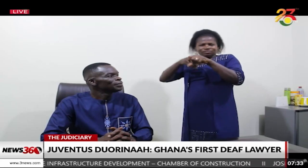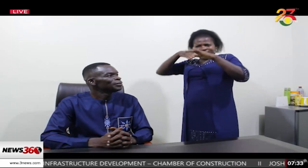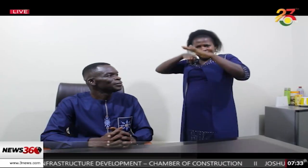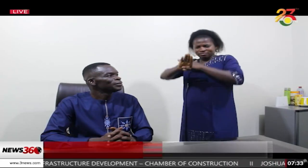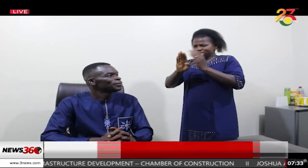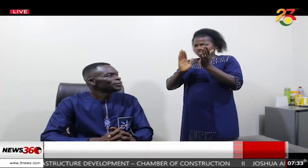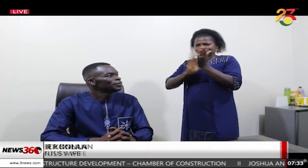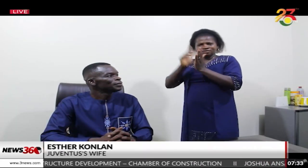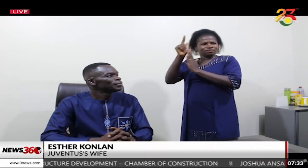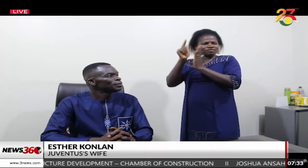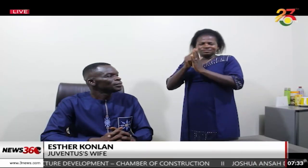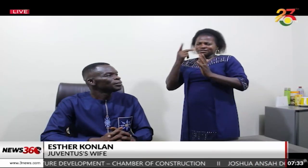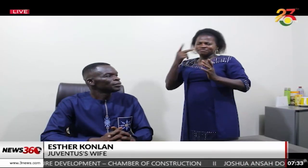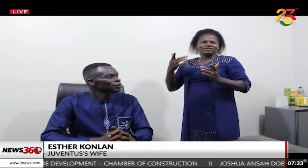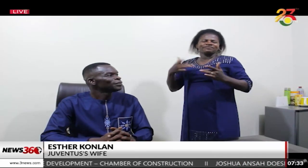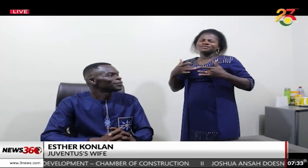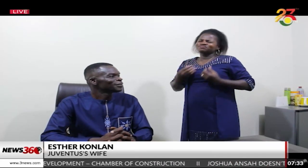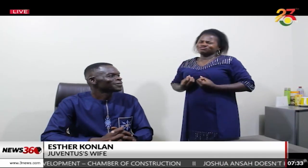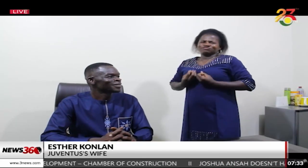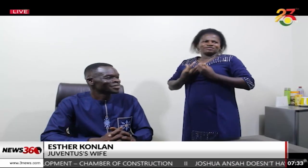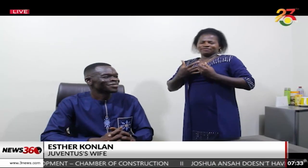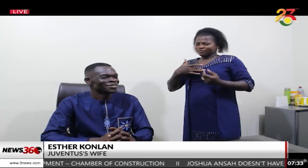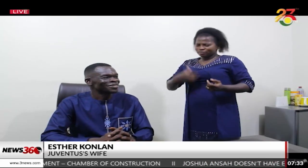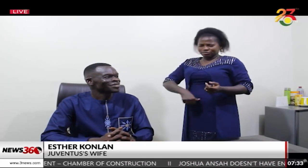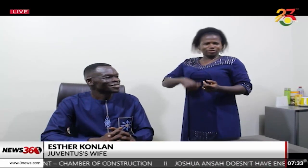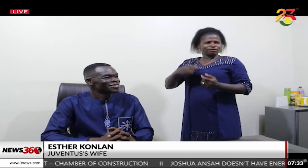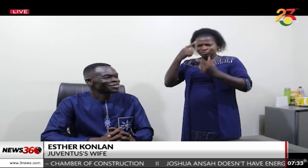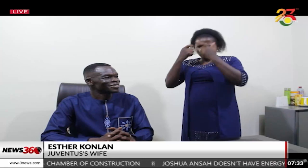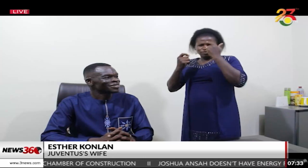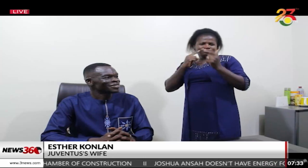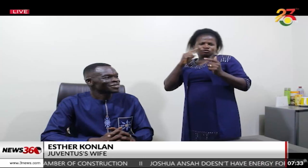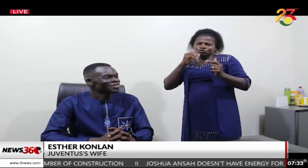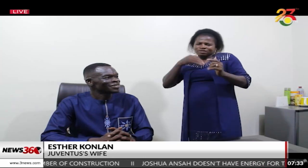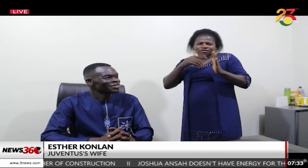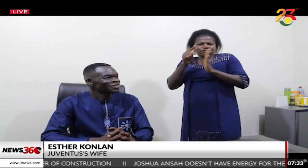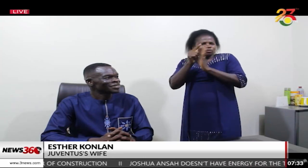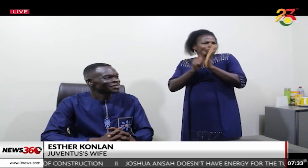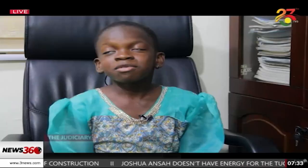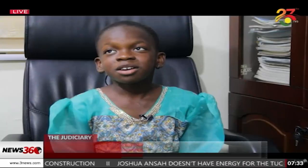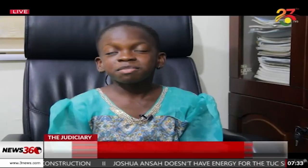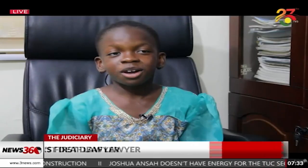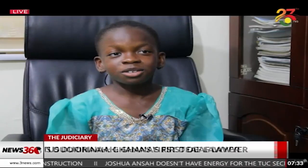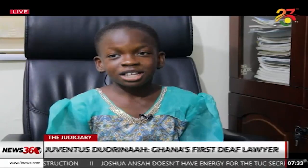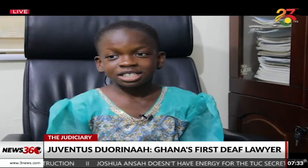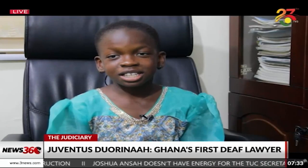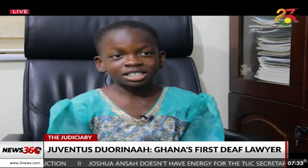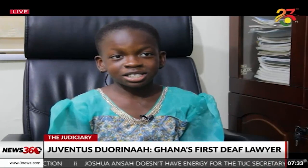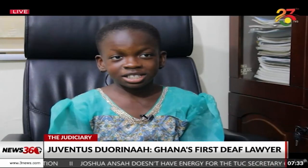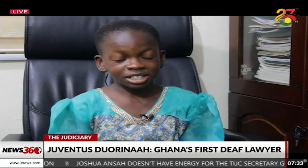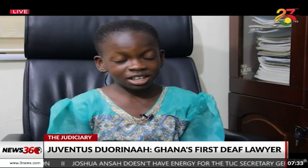he's the first deaf person to be a lawyer. I'm actually inspired. I'm very proud that he's the